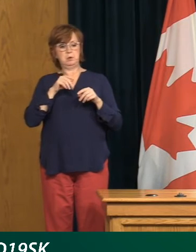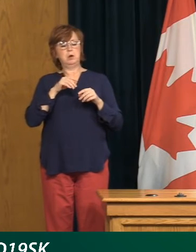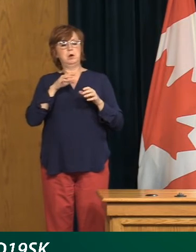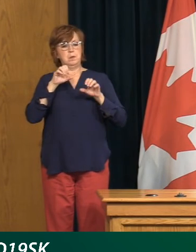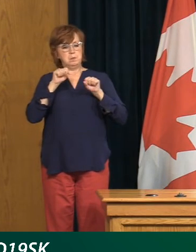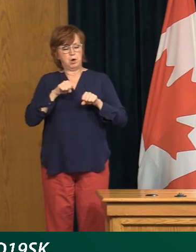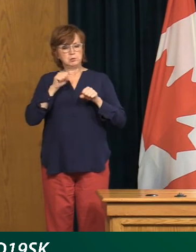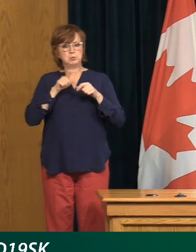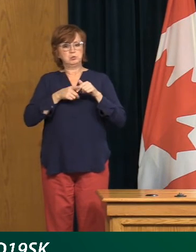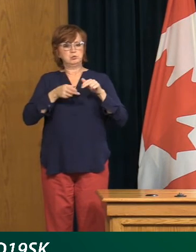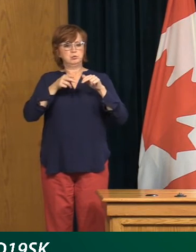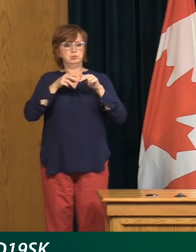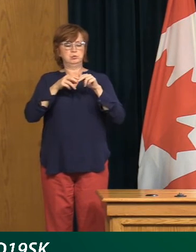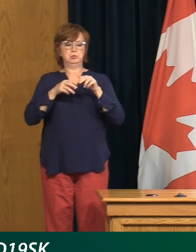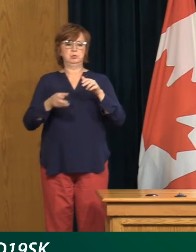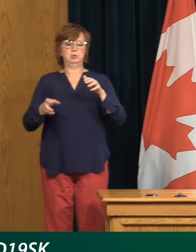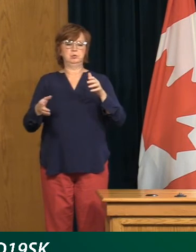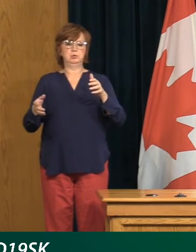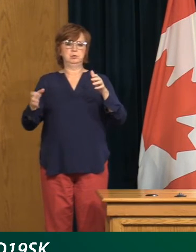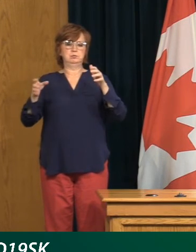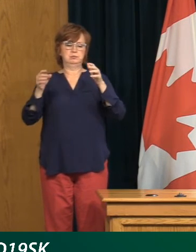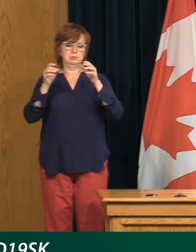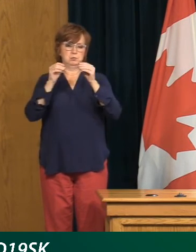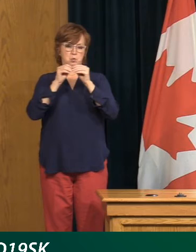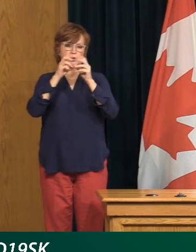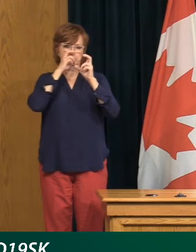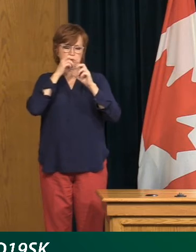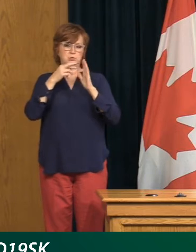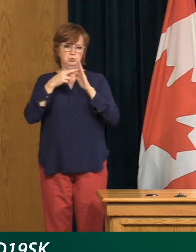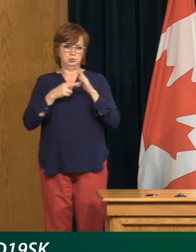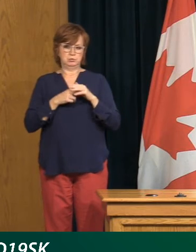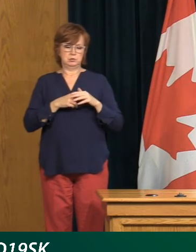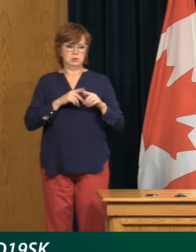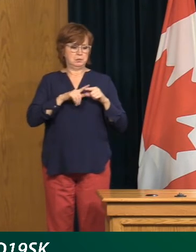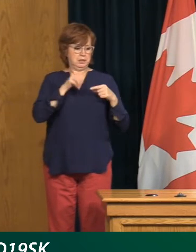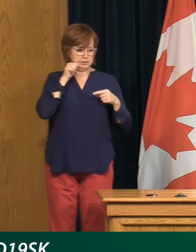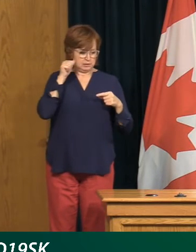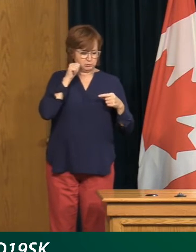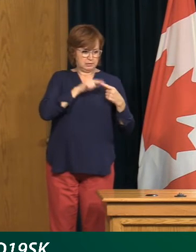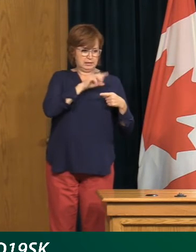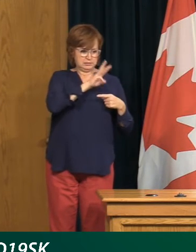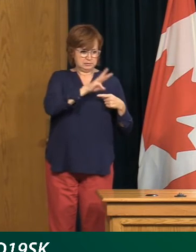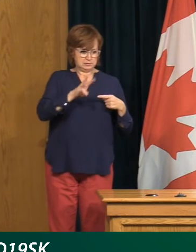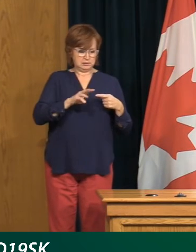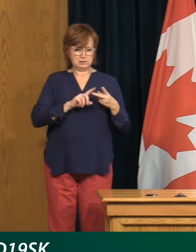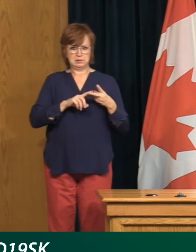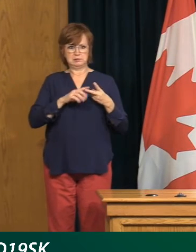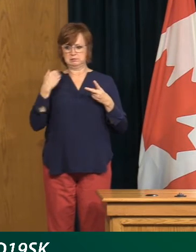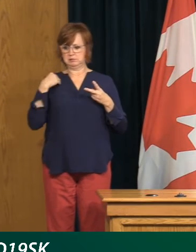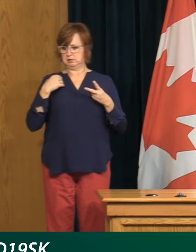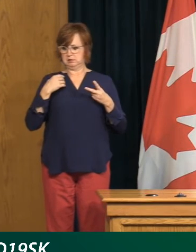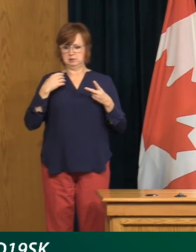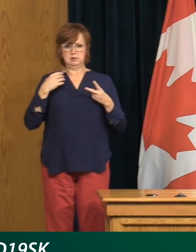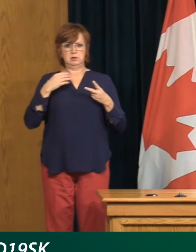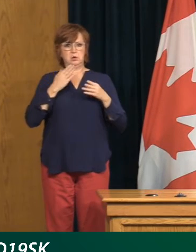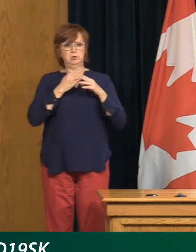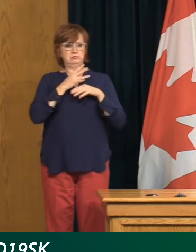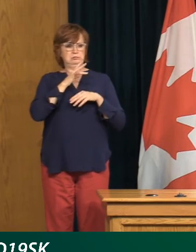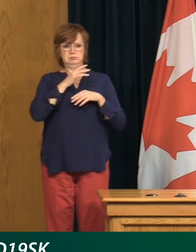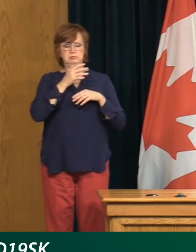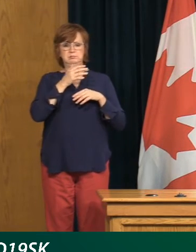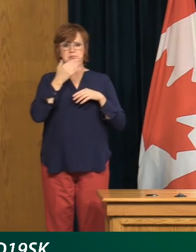day 66, and just yesterday 60 new cases that meet that threshold. So given that,